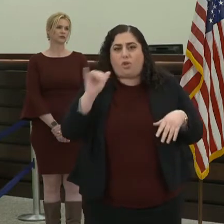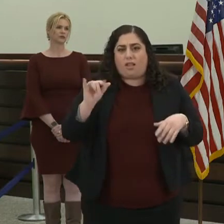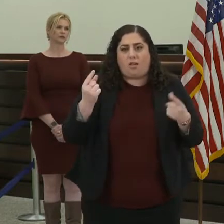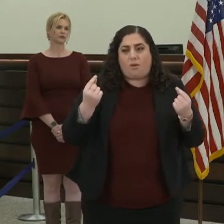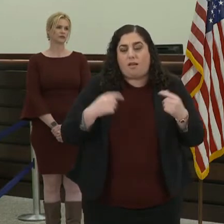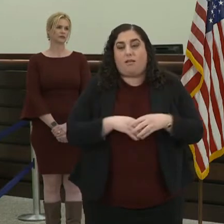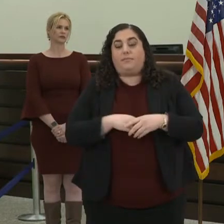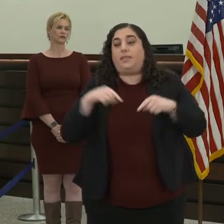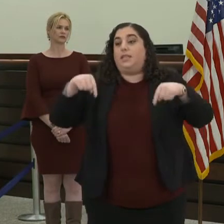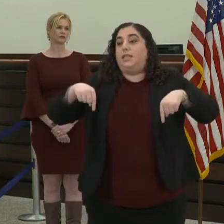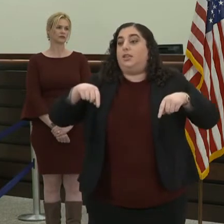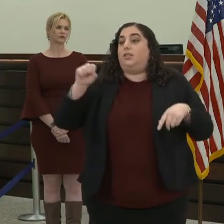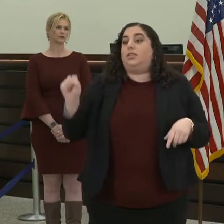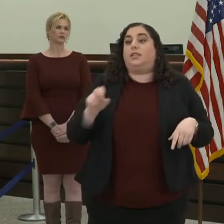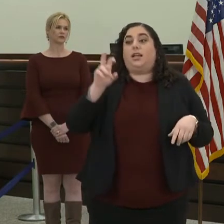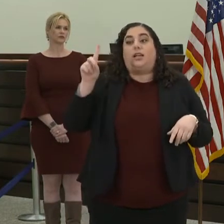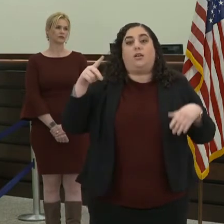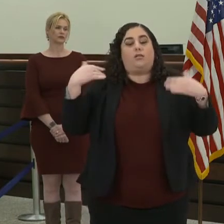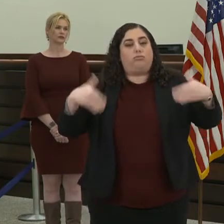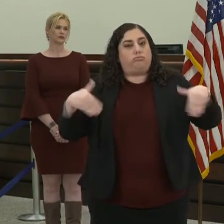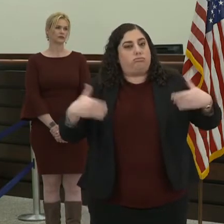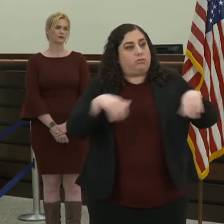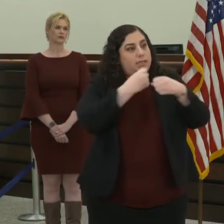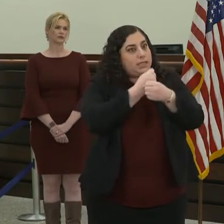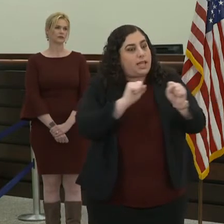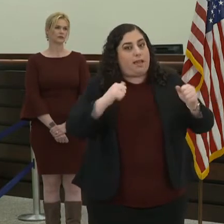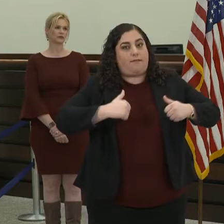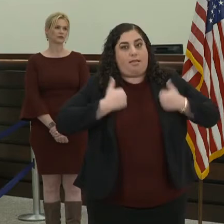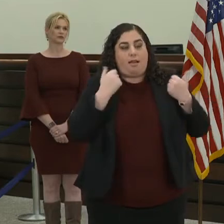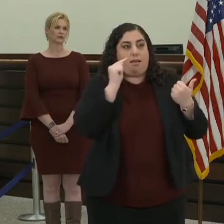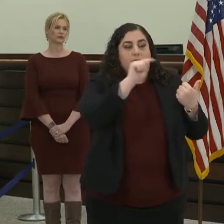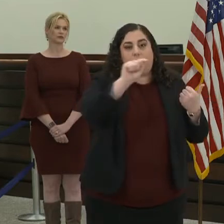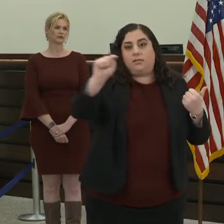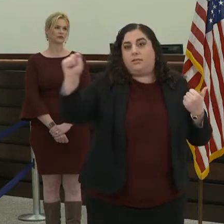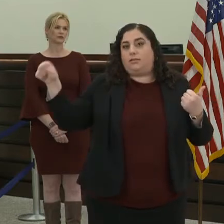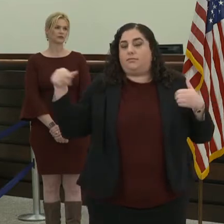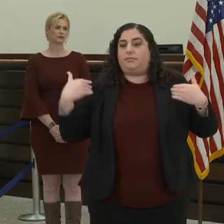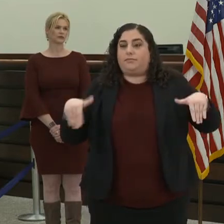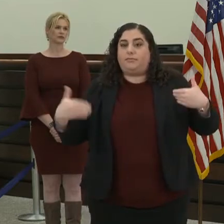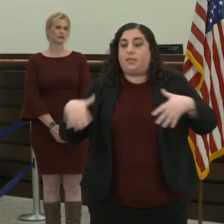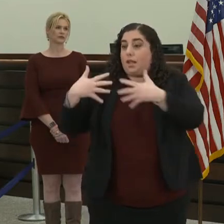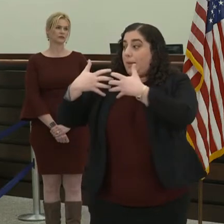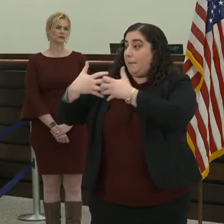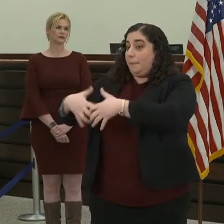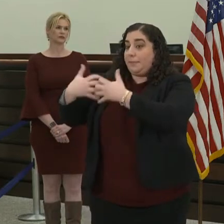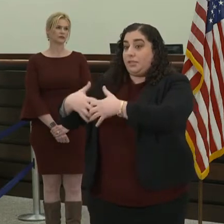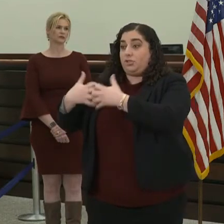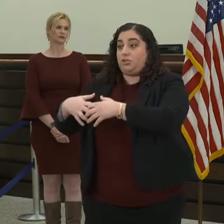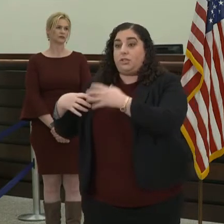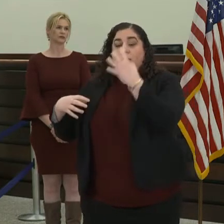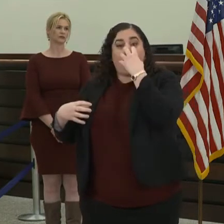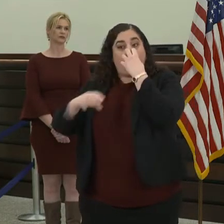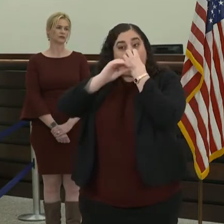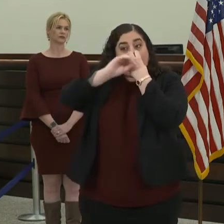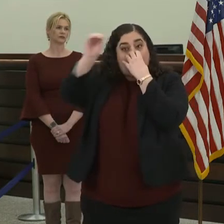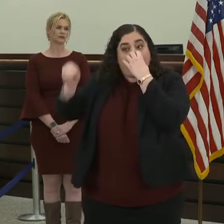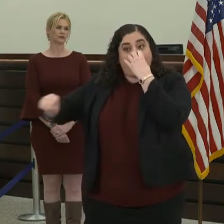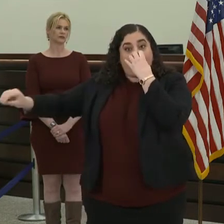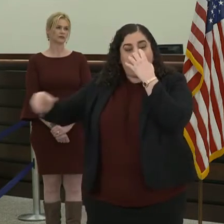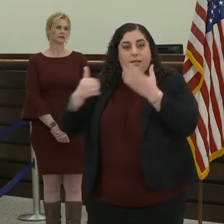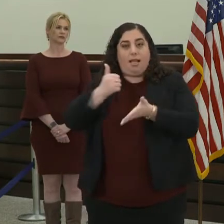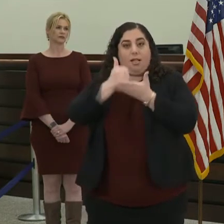Diego is truly saving lives. Ventilators and other life-saving equipment is made right here in San Diego.